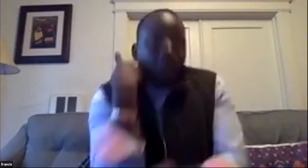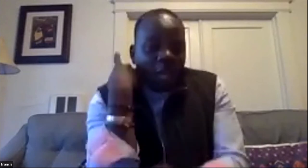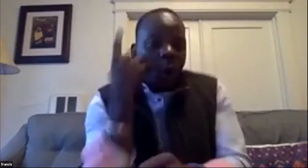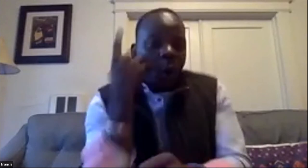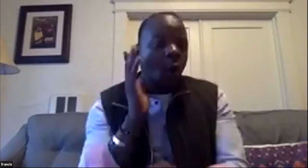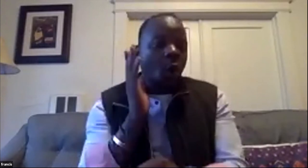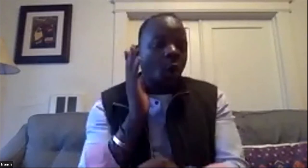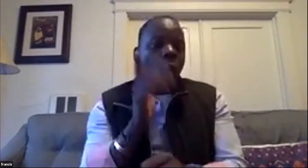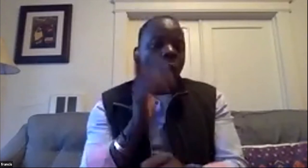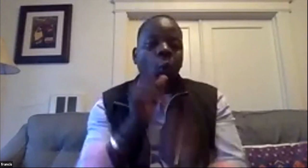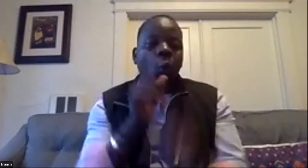that was